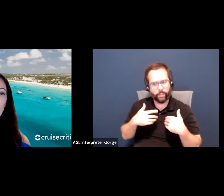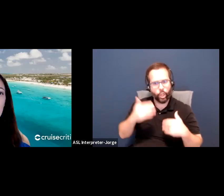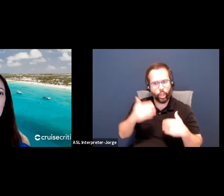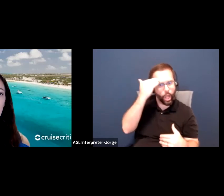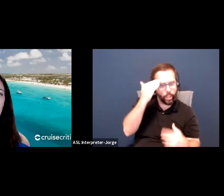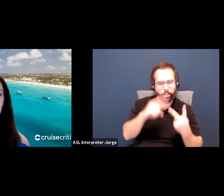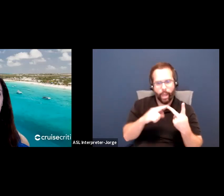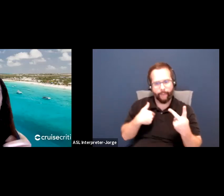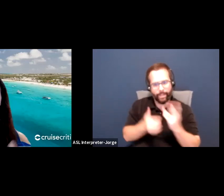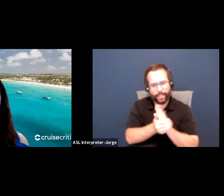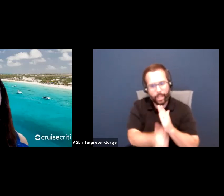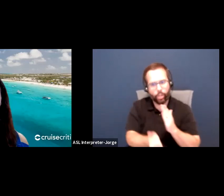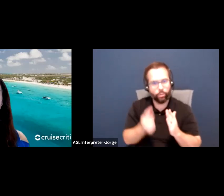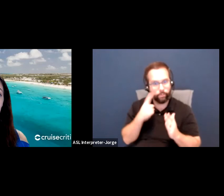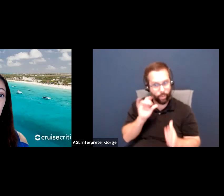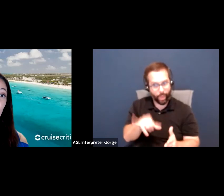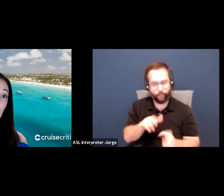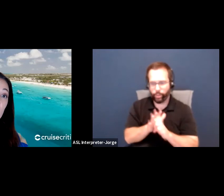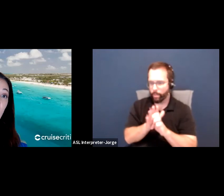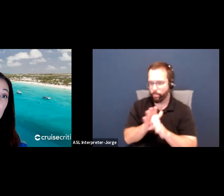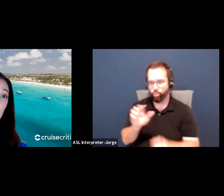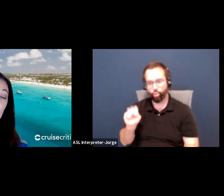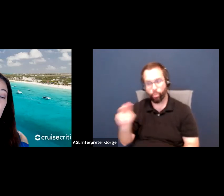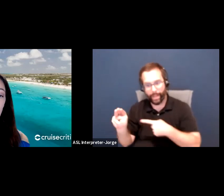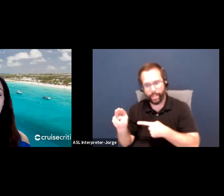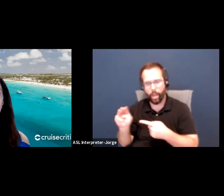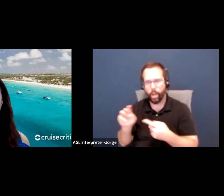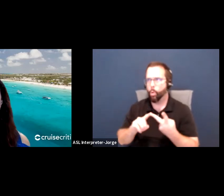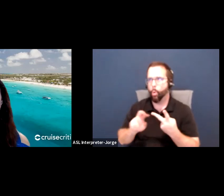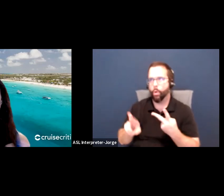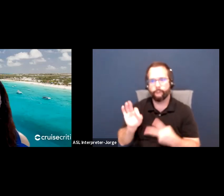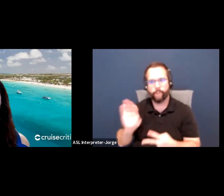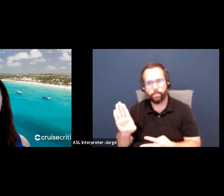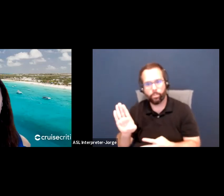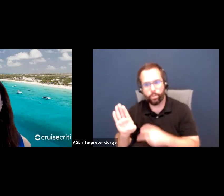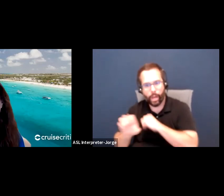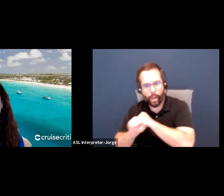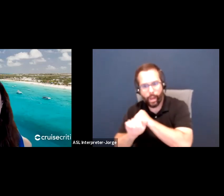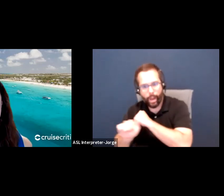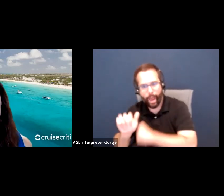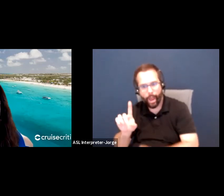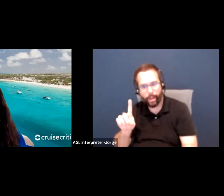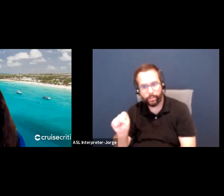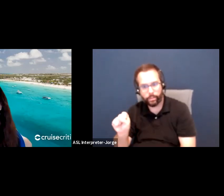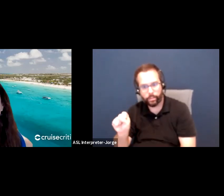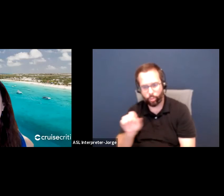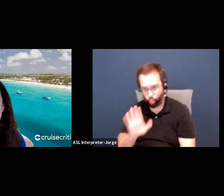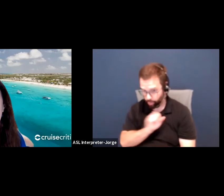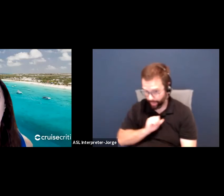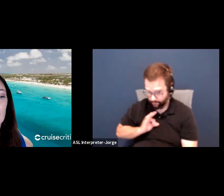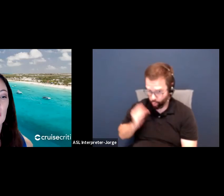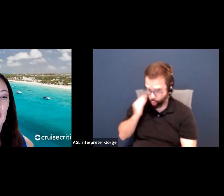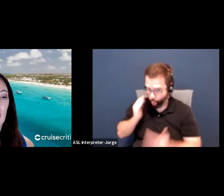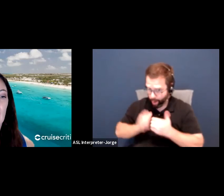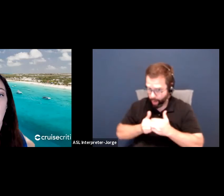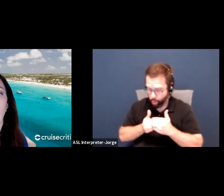do this social media campaign and do Facebook ads, do they even know how to do that? That's an example. So those are the questions, types of questions